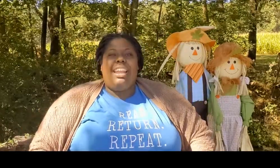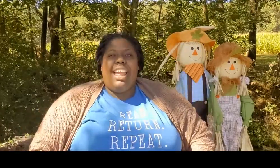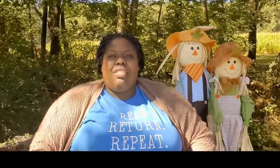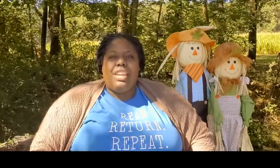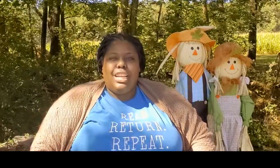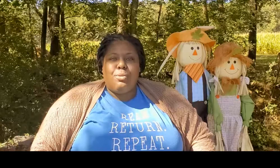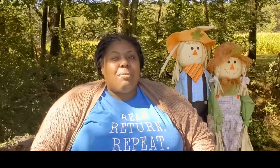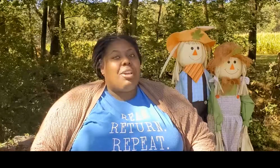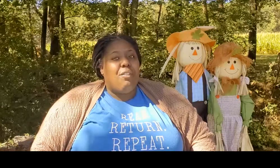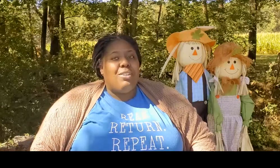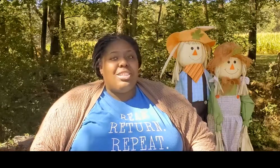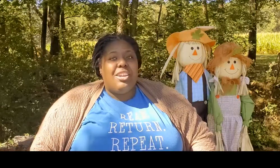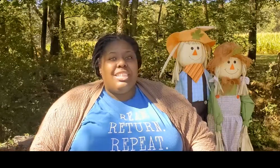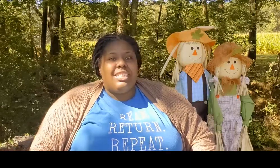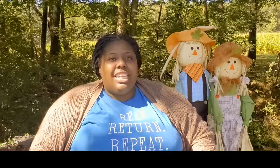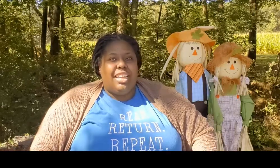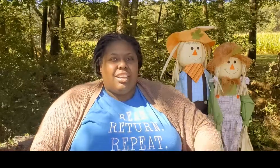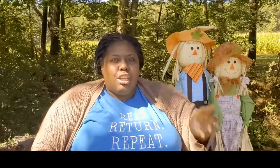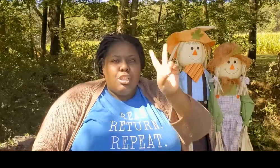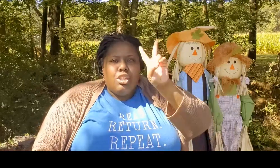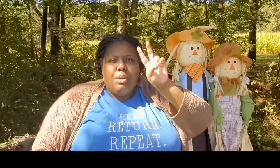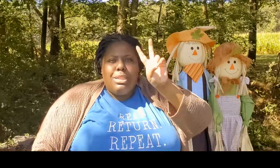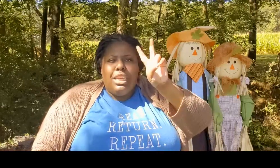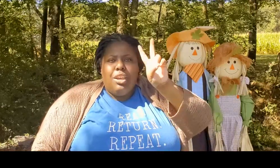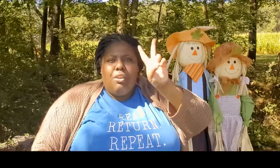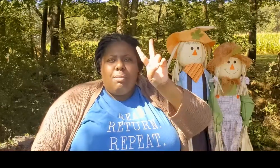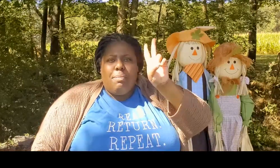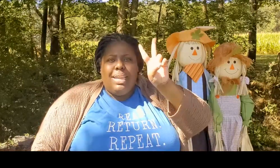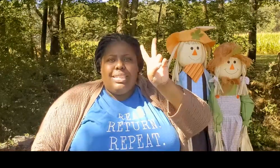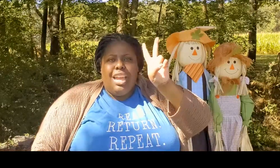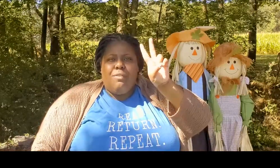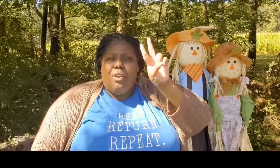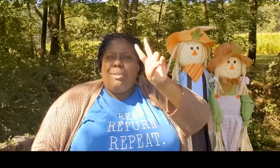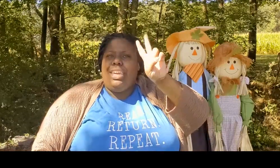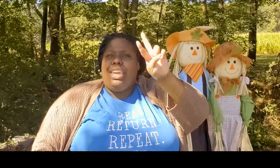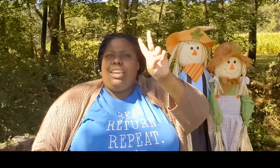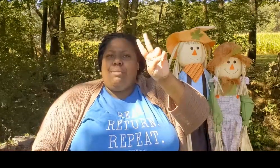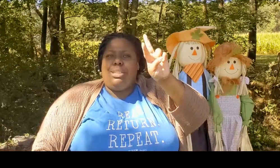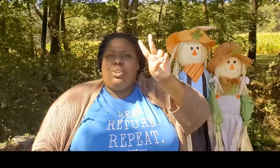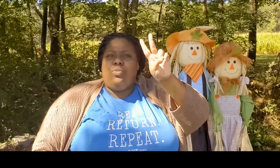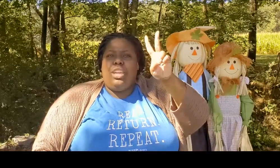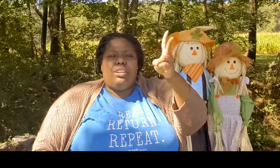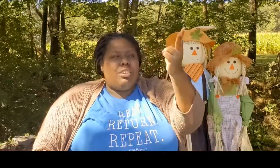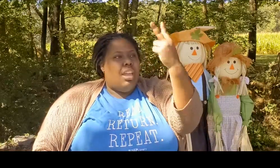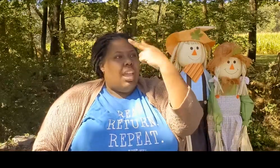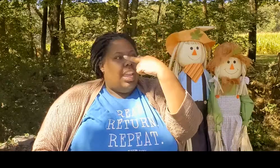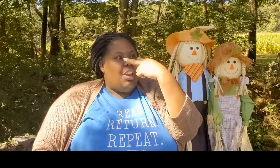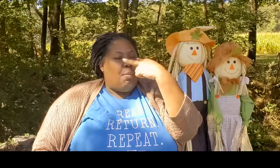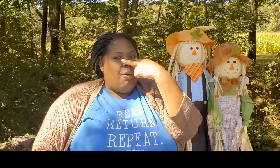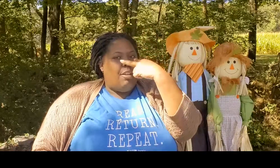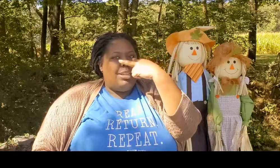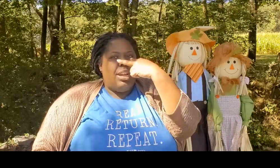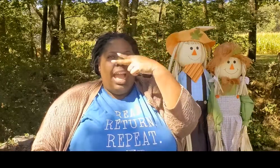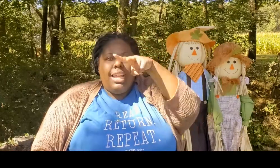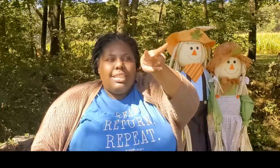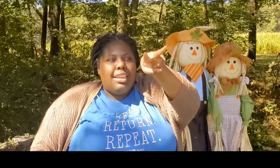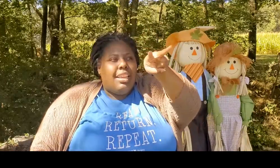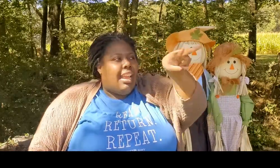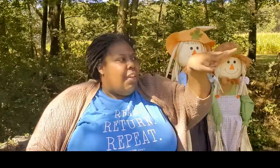now the next word we're going to focus on is see. So let me see, hold up a peace sign for me. Can you give me two fingers? You're going to point them at your eyes and then